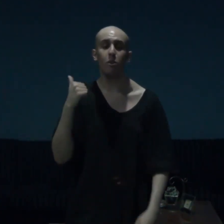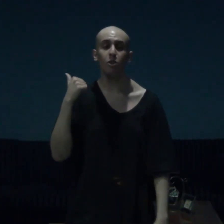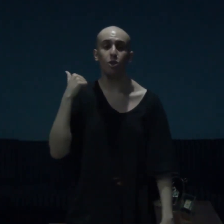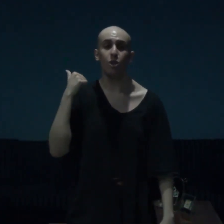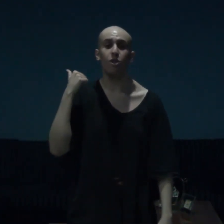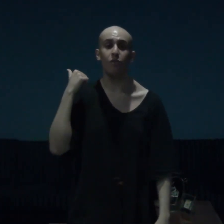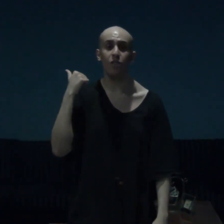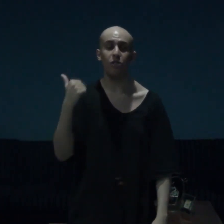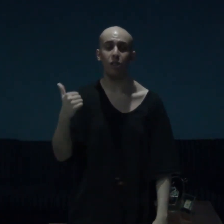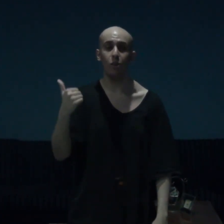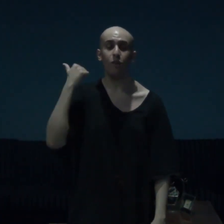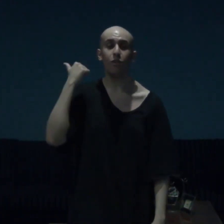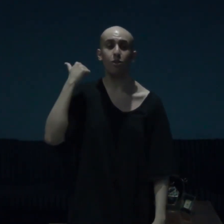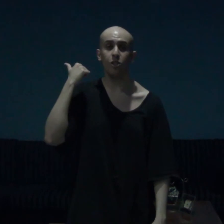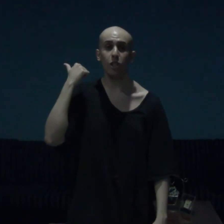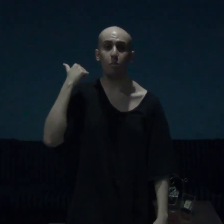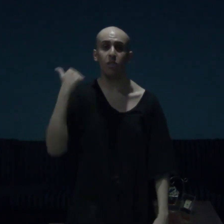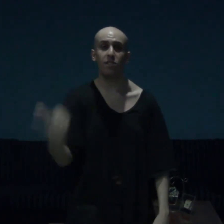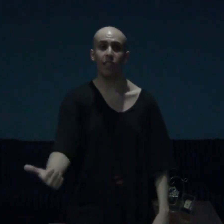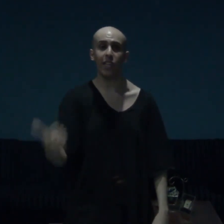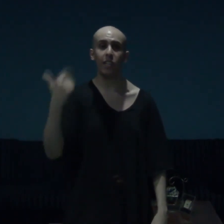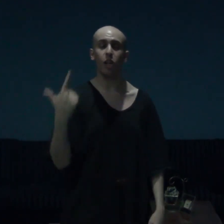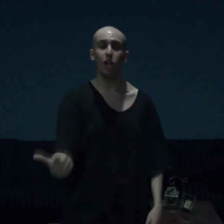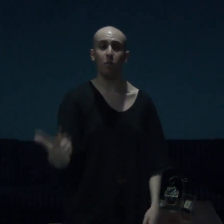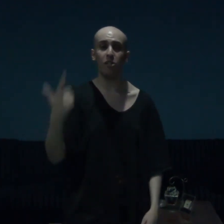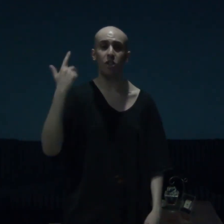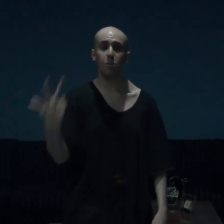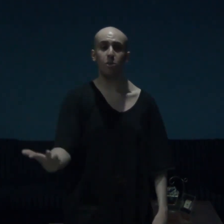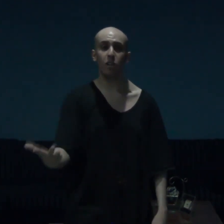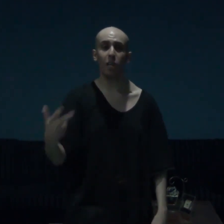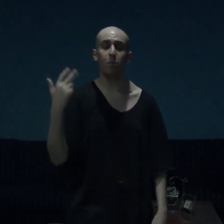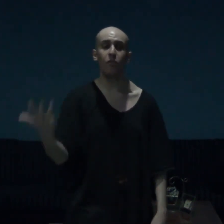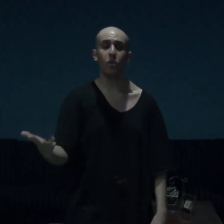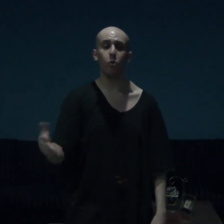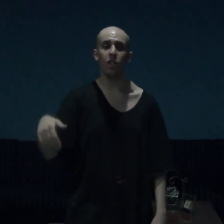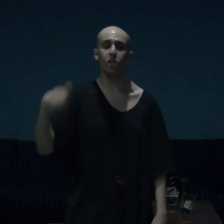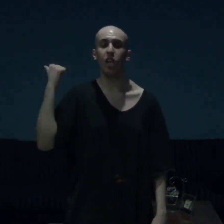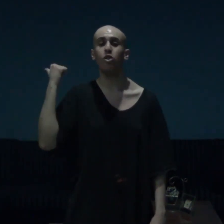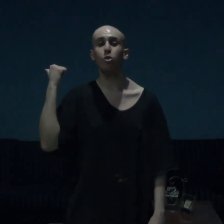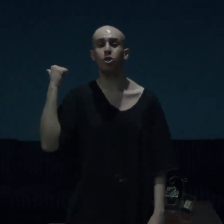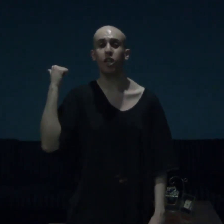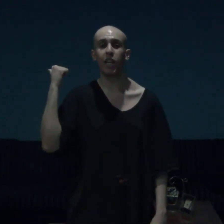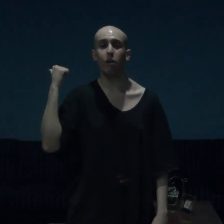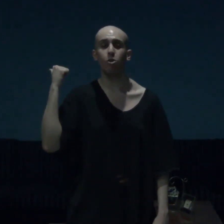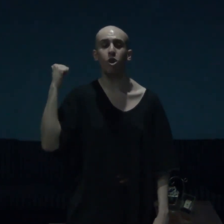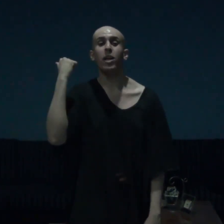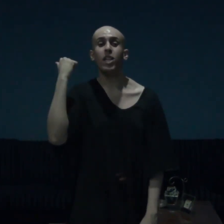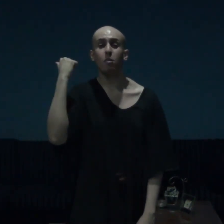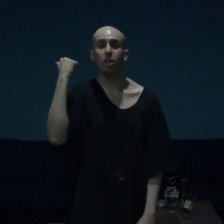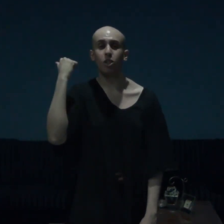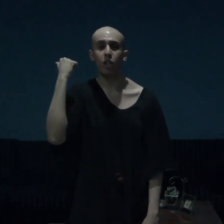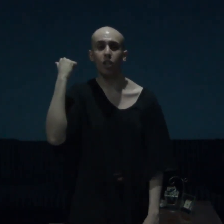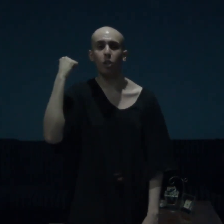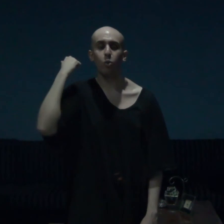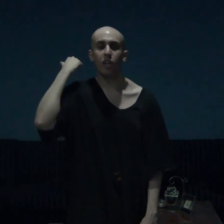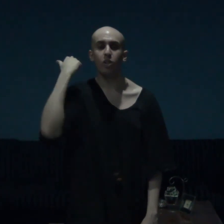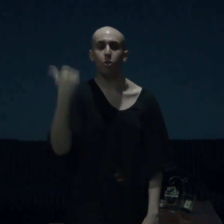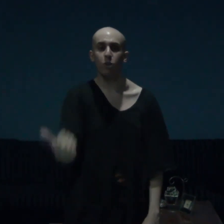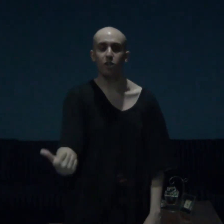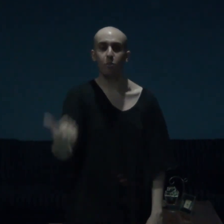you enjoyed the video, if you did, please like, comment, subscribe, if you wish, and do check out, my gaming channel, where I do, let's